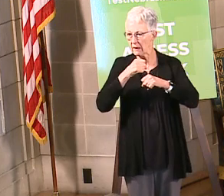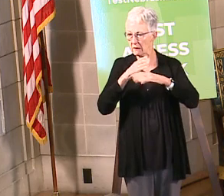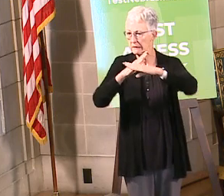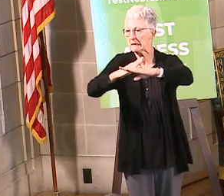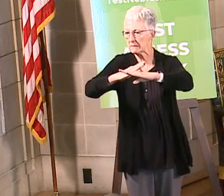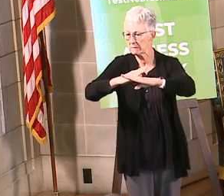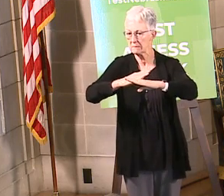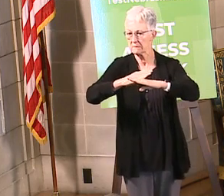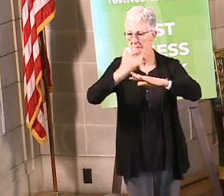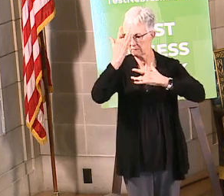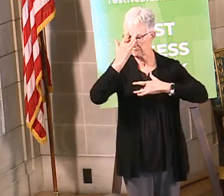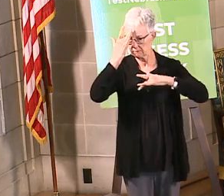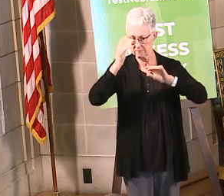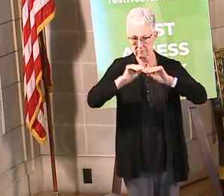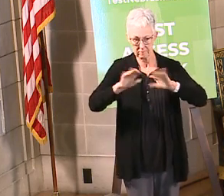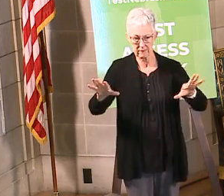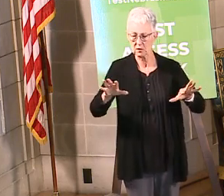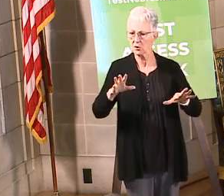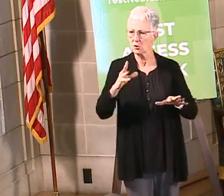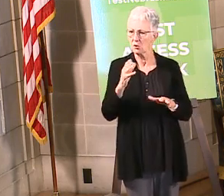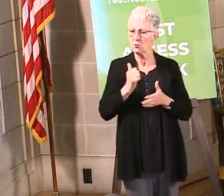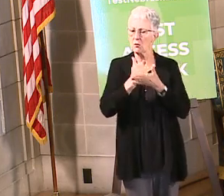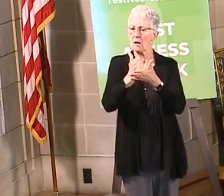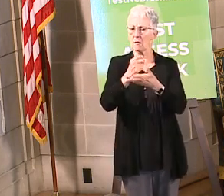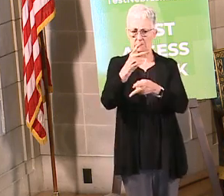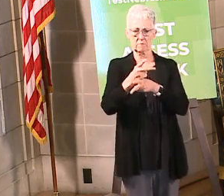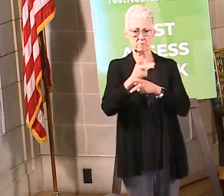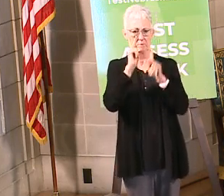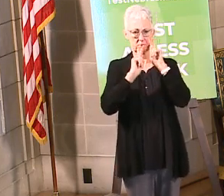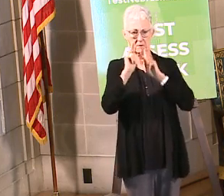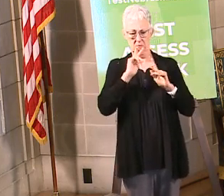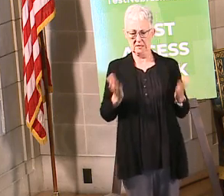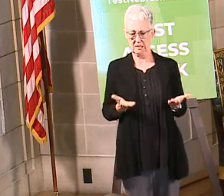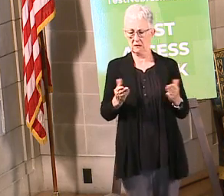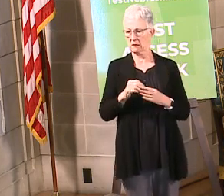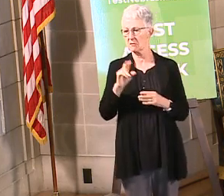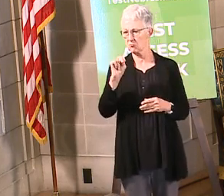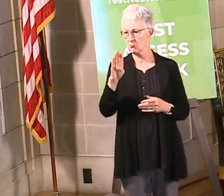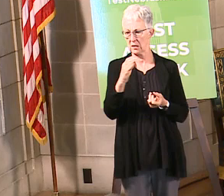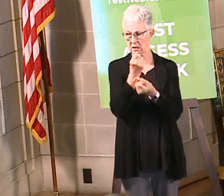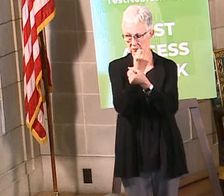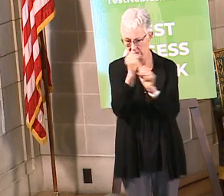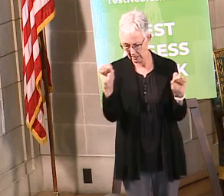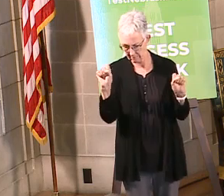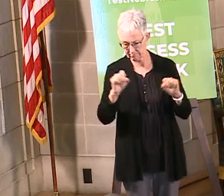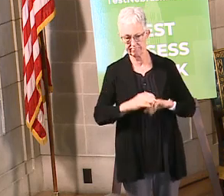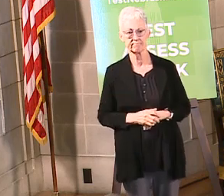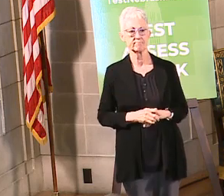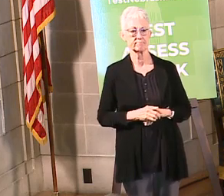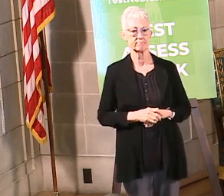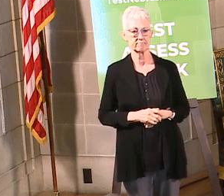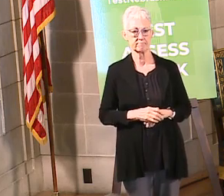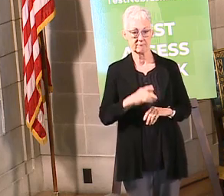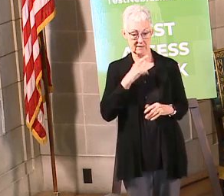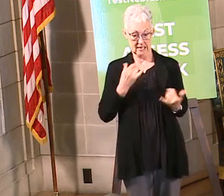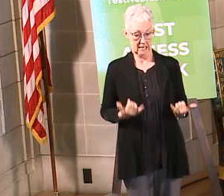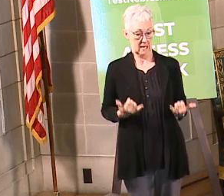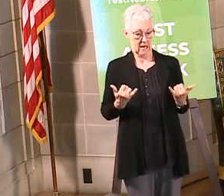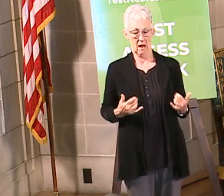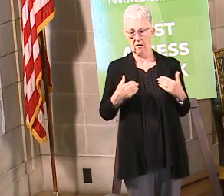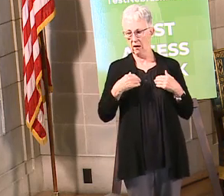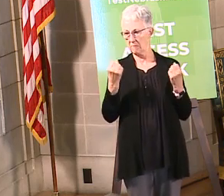to help keep Nebraska safe. As we speak, we have dozens of troopers assisting in the efforts across the state.